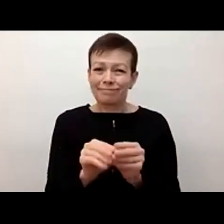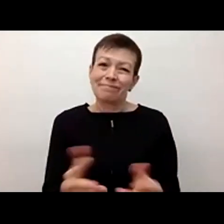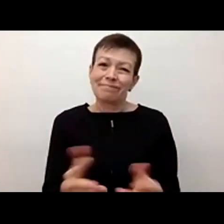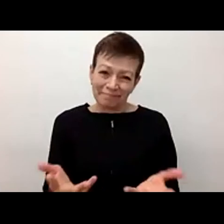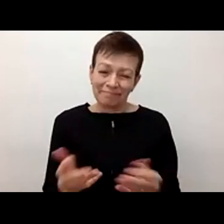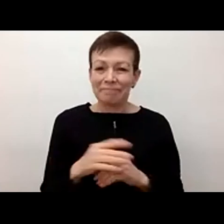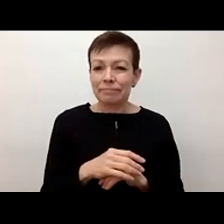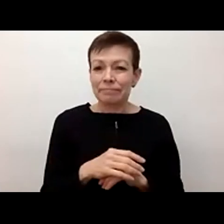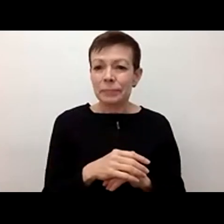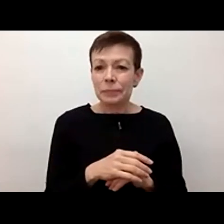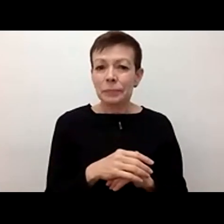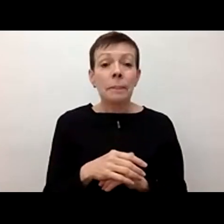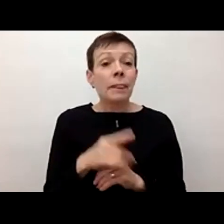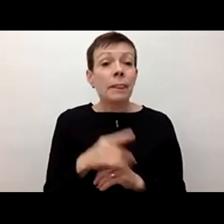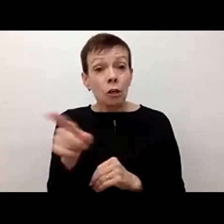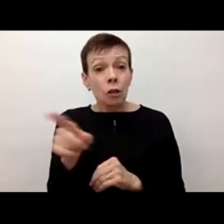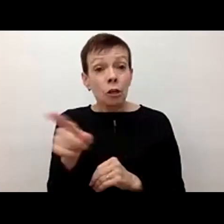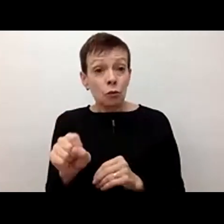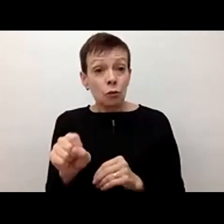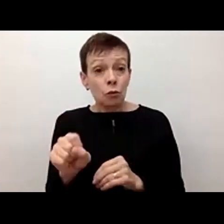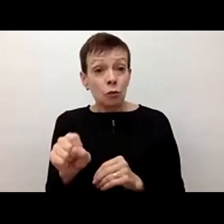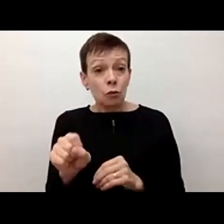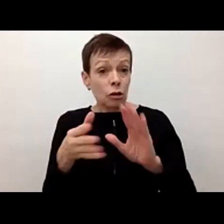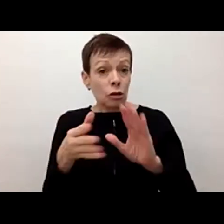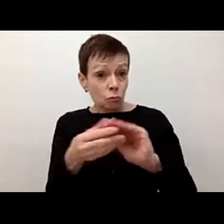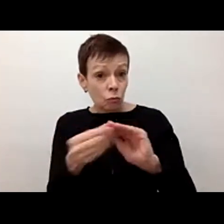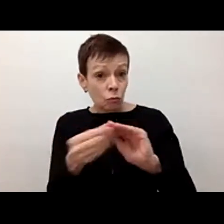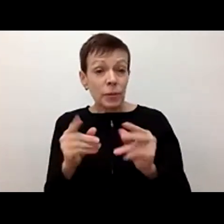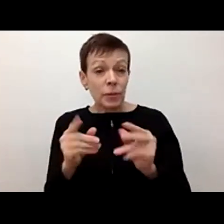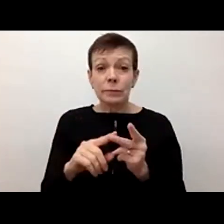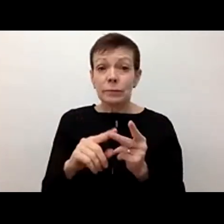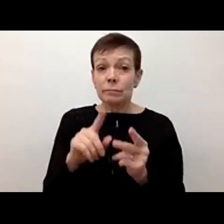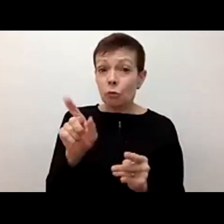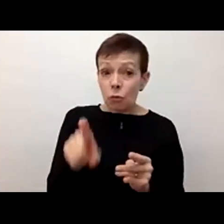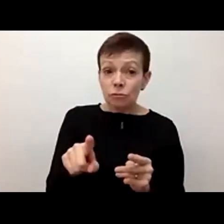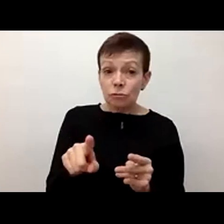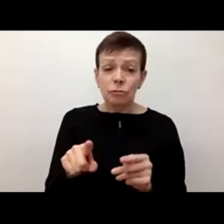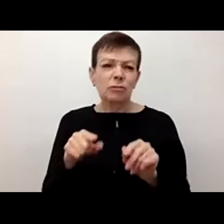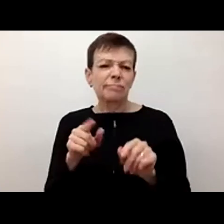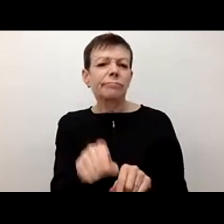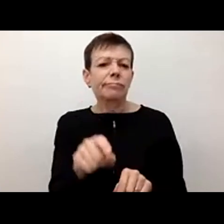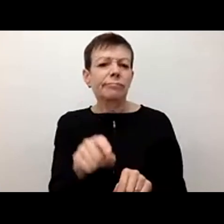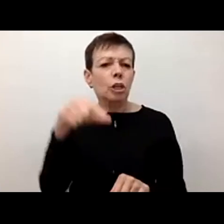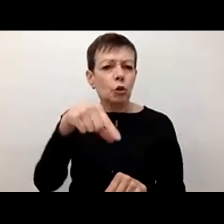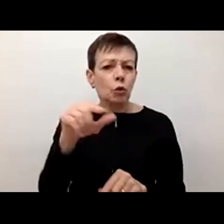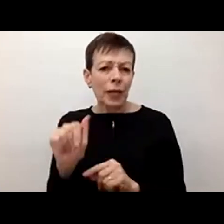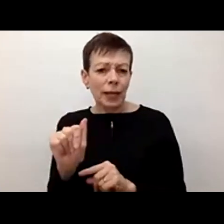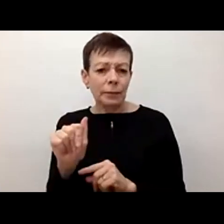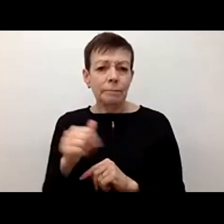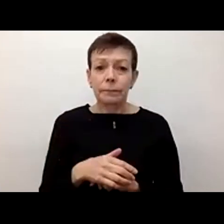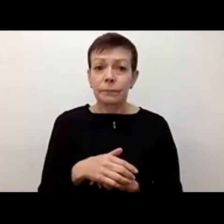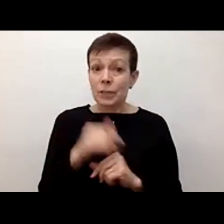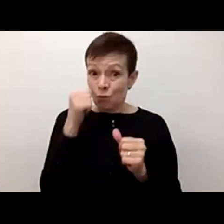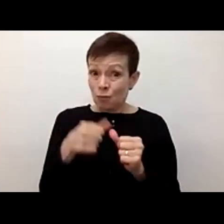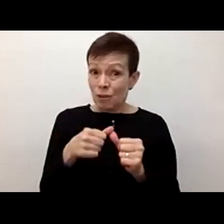free to share questions or comments using the Q&A function and I also want to remind everyone that this session will be recorded